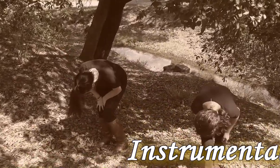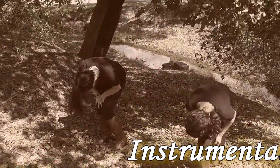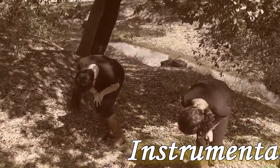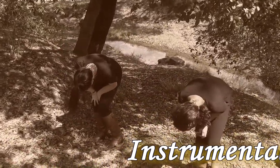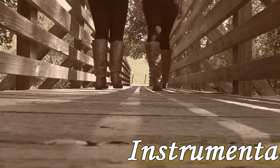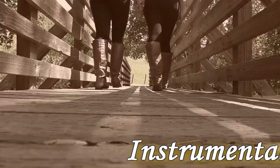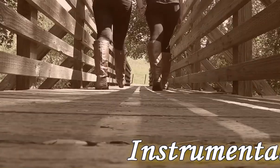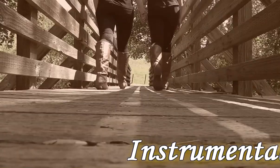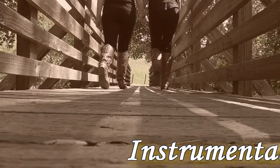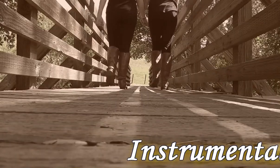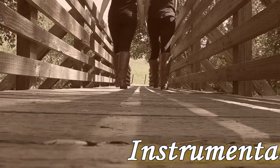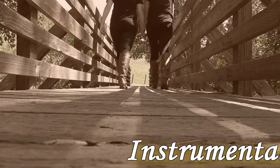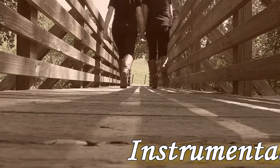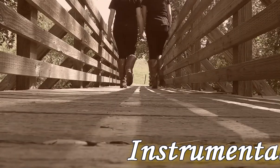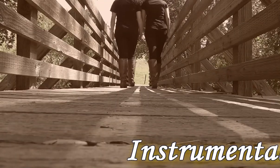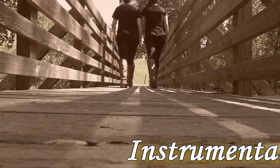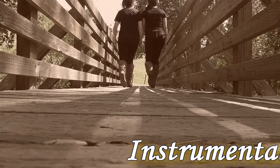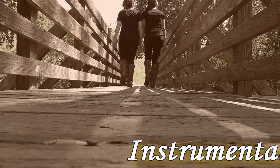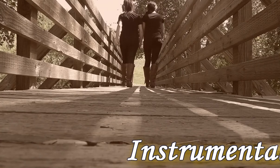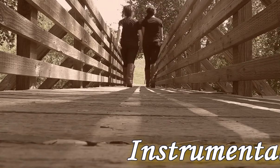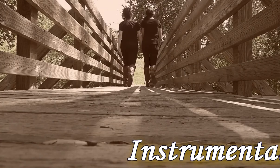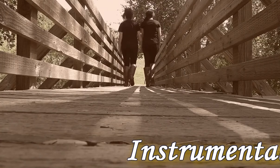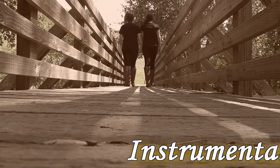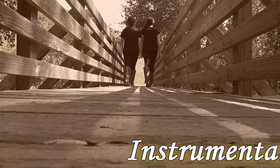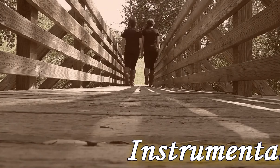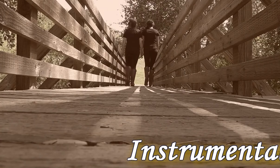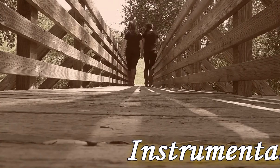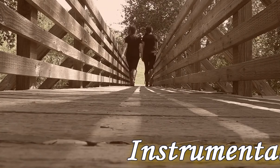You and I'll inside You